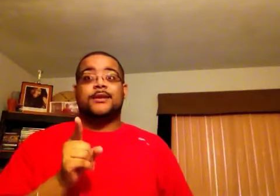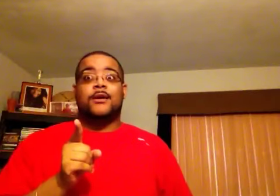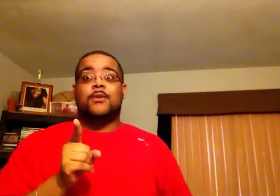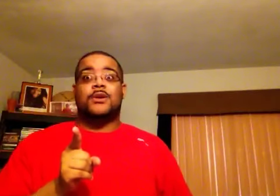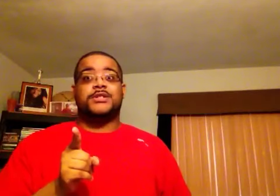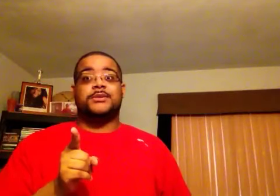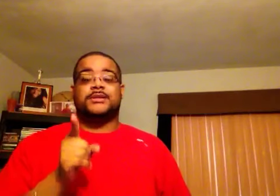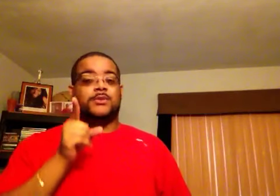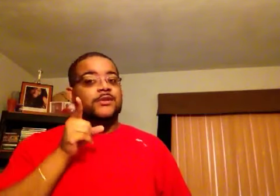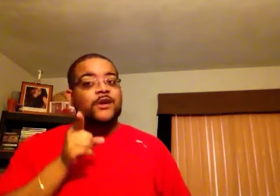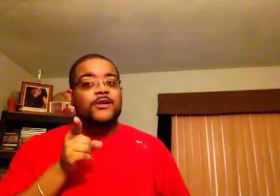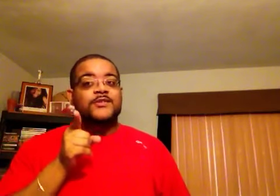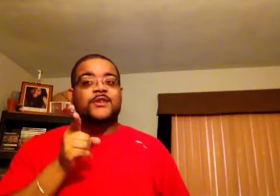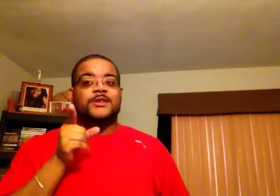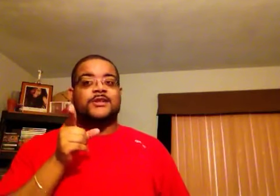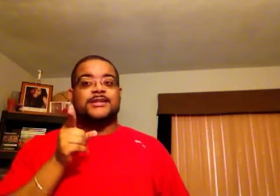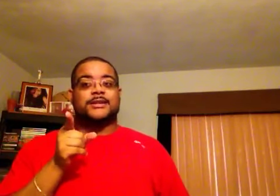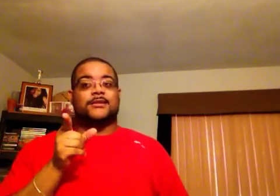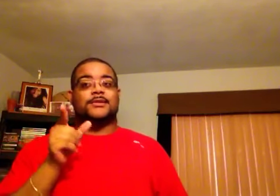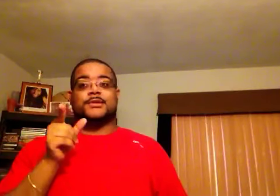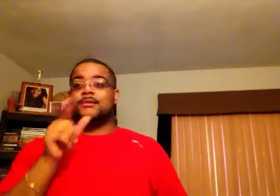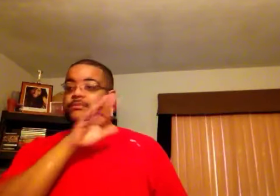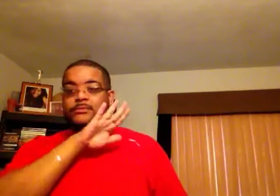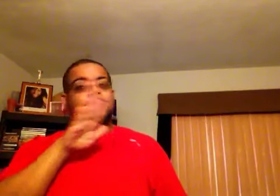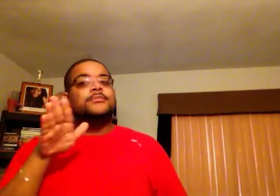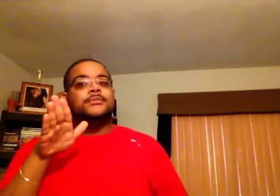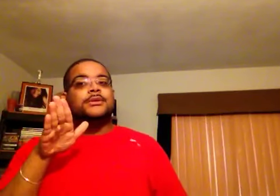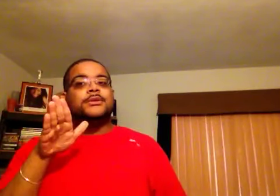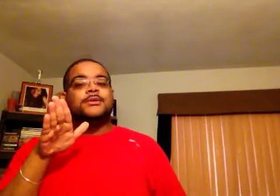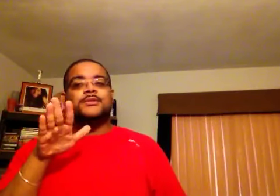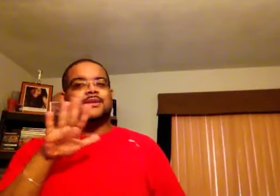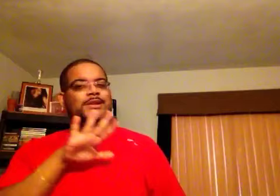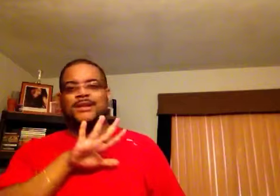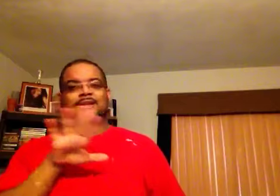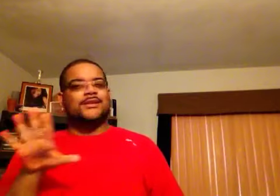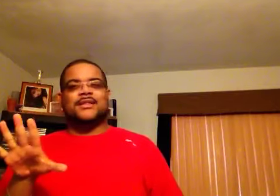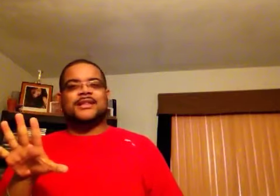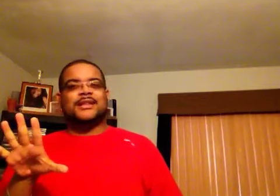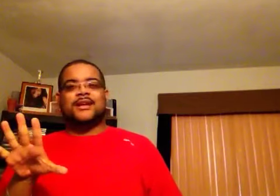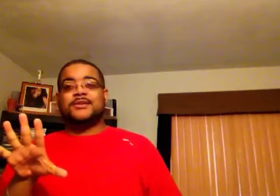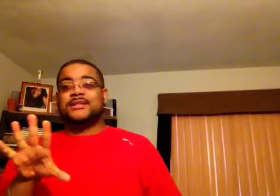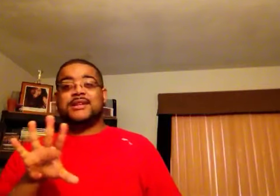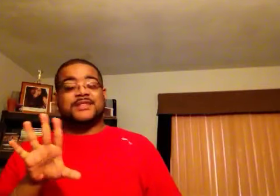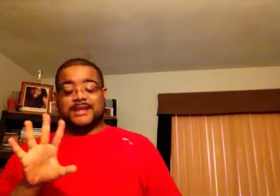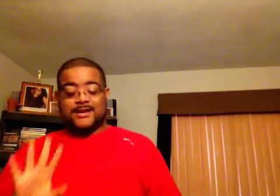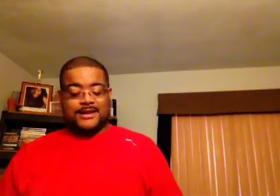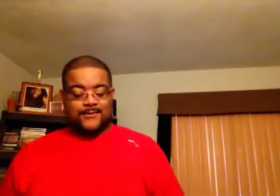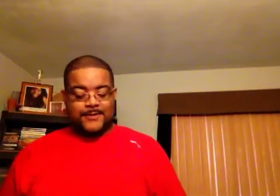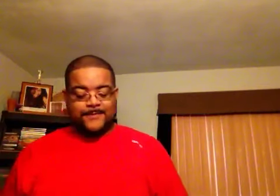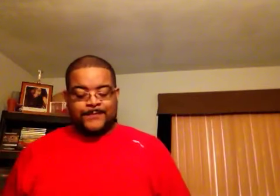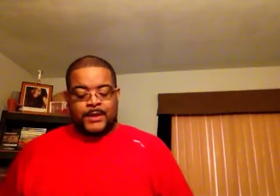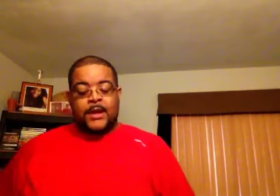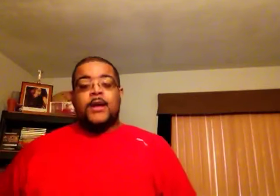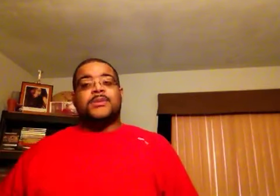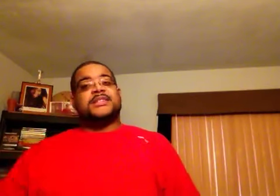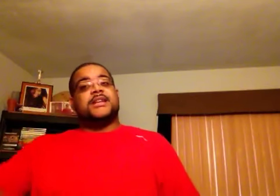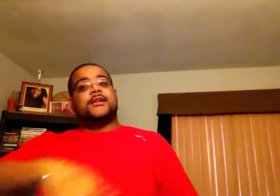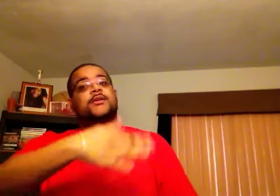song I Want You is when you first heard that song, so nothing else left to say on that one. But to end it on the